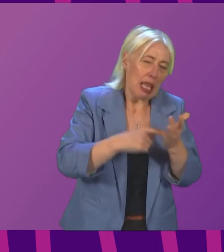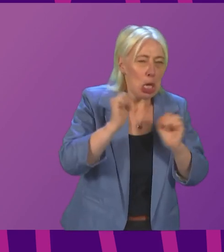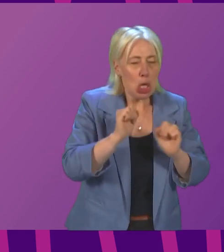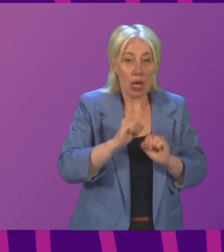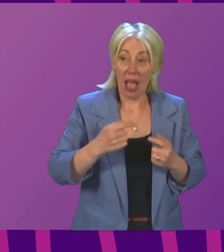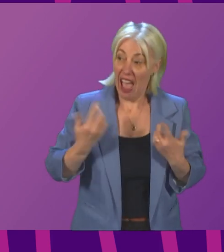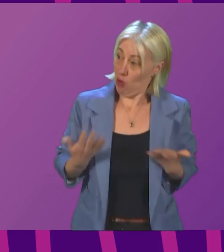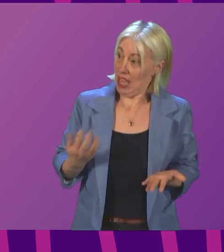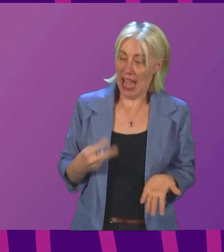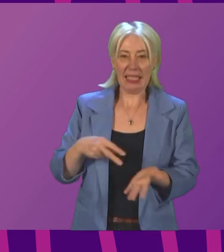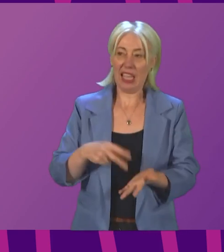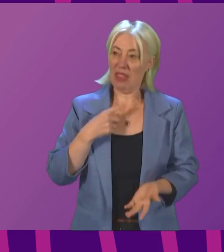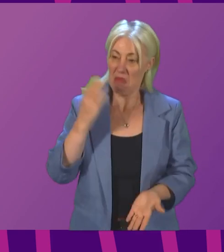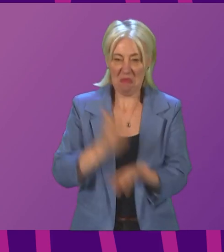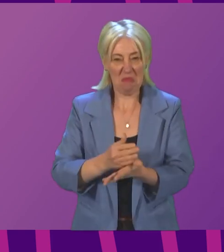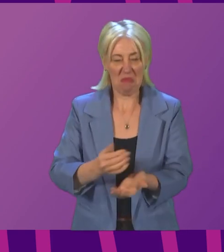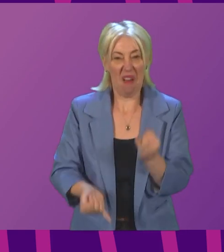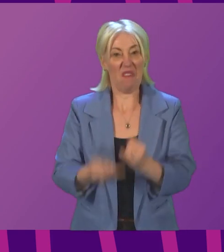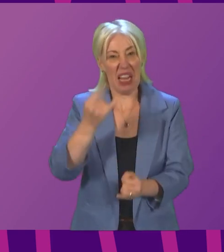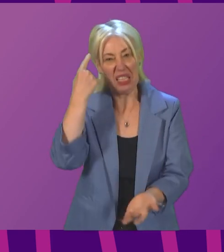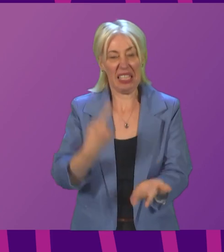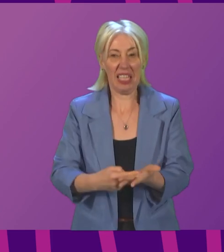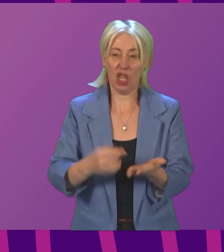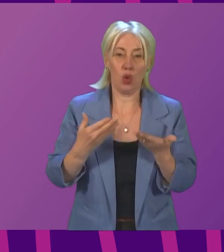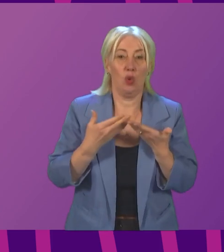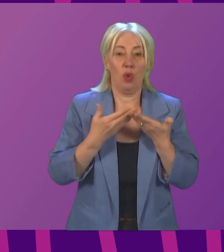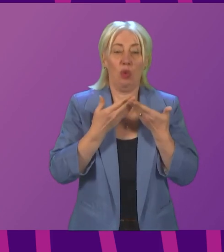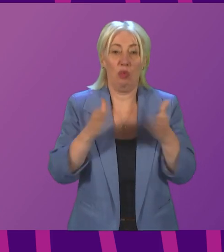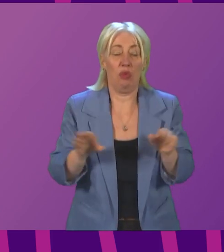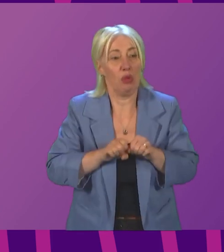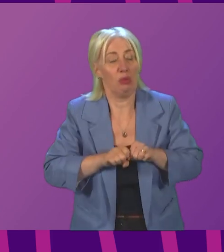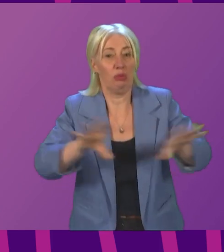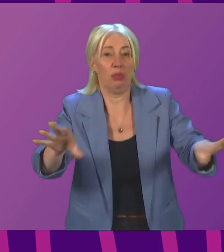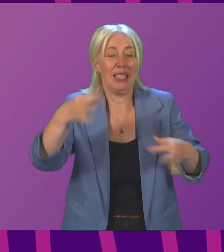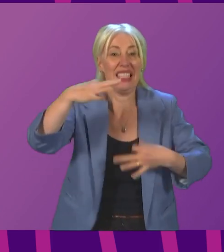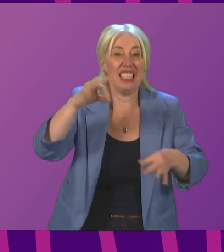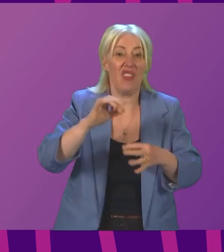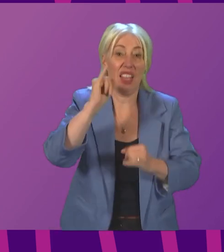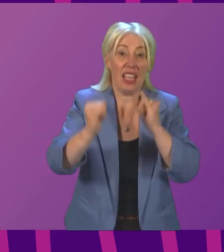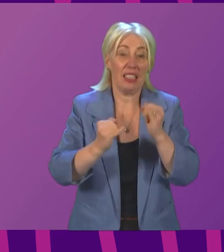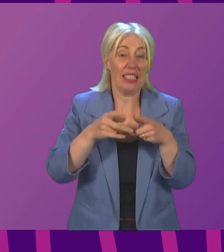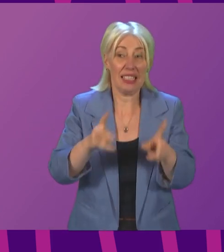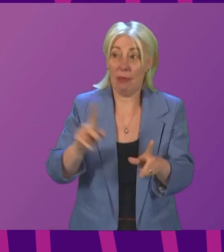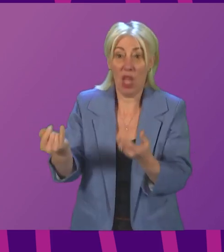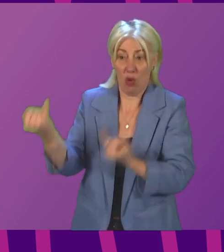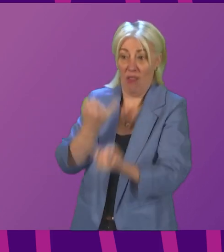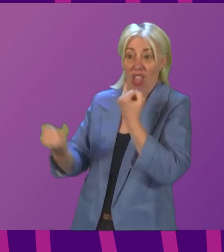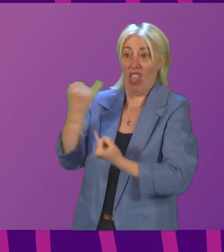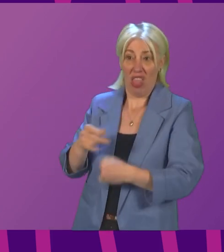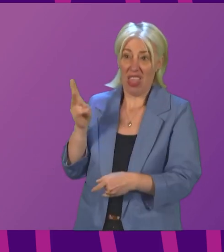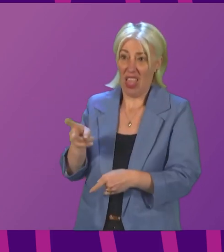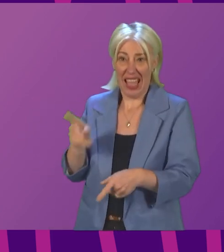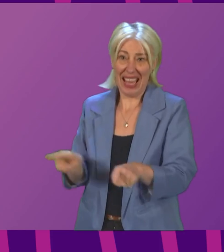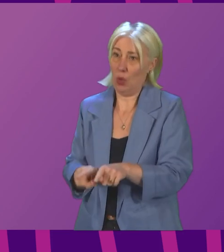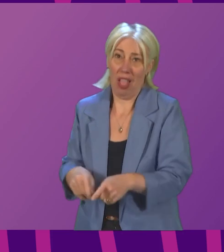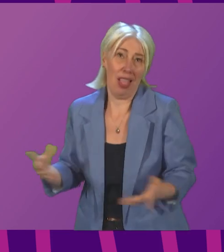today and said we had taken a final decision to expand the reach of the certification scheme, he would have criticised that, of course, and